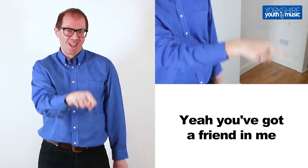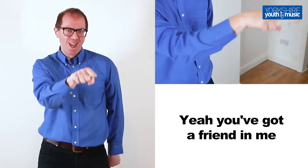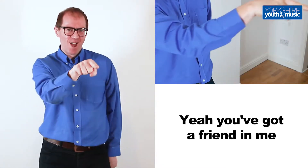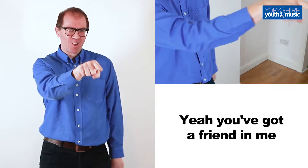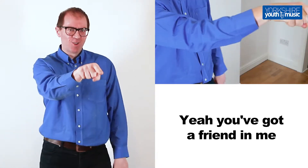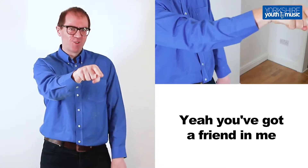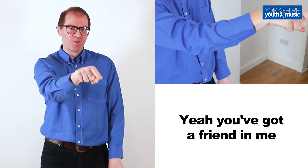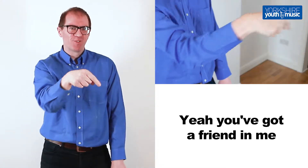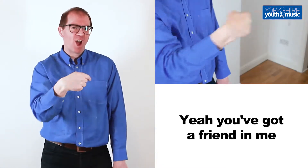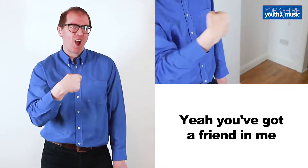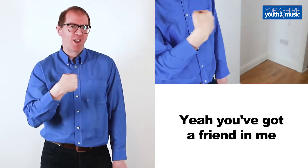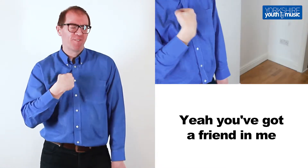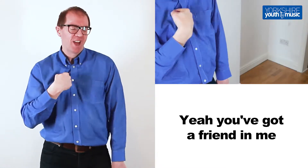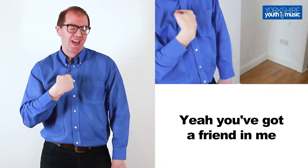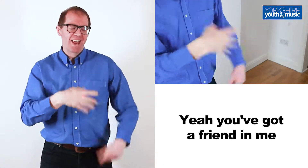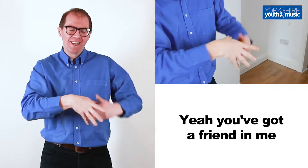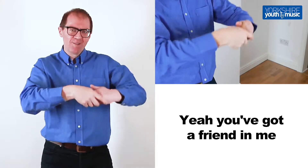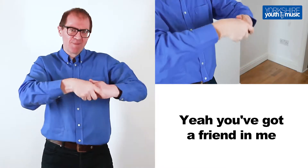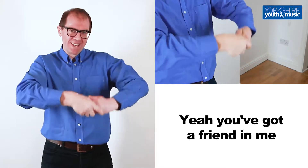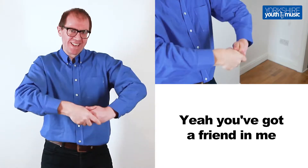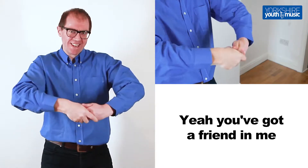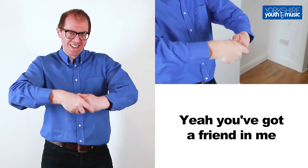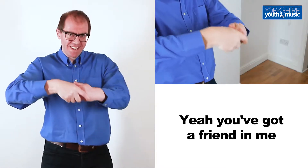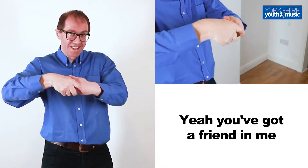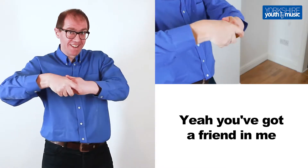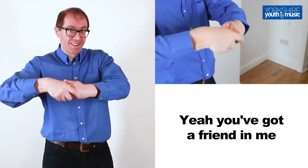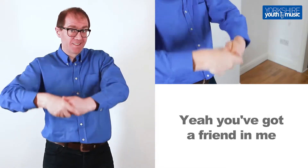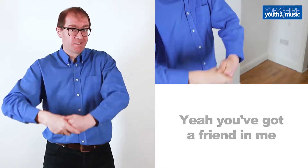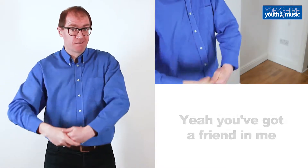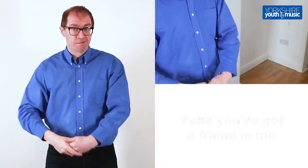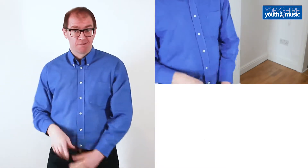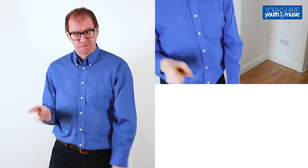Yeah, you've got a friend in me